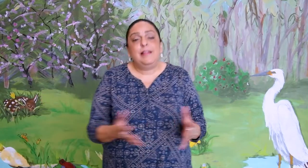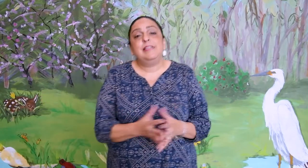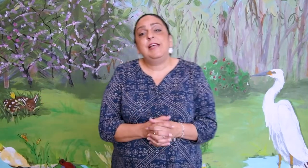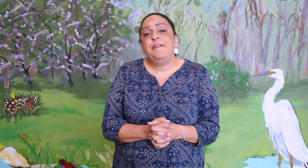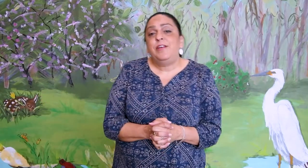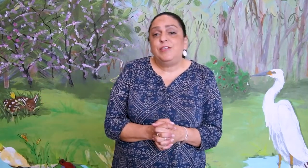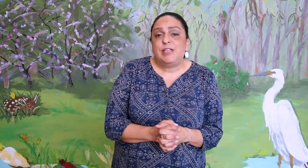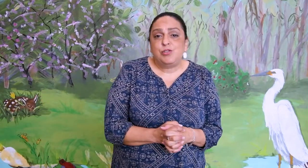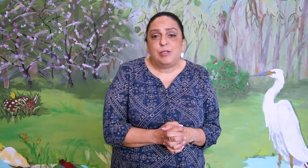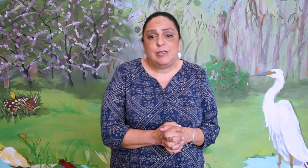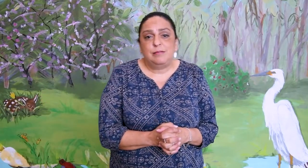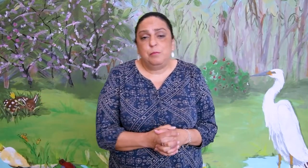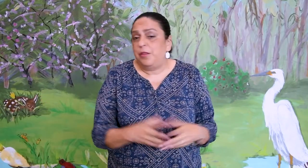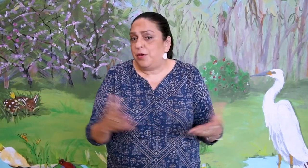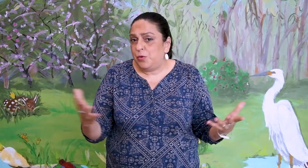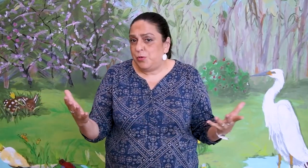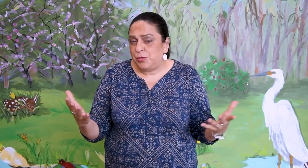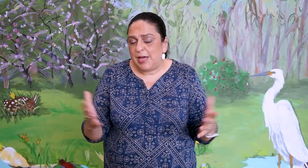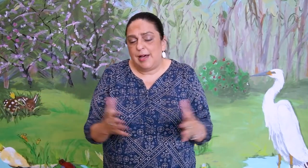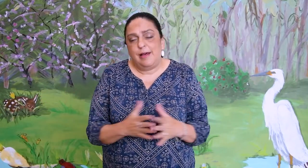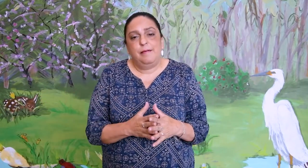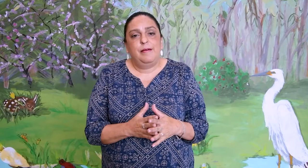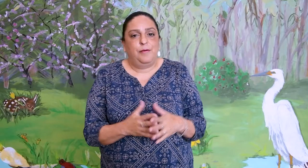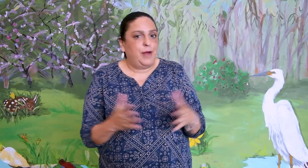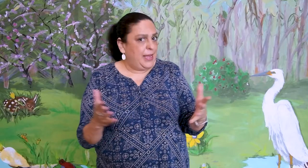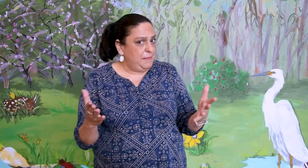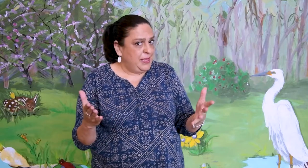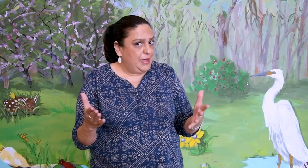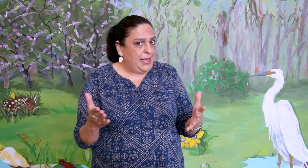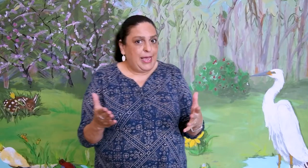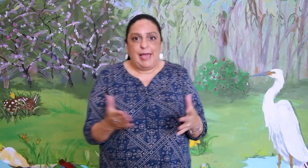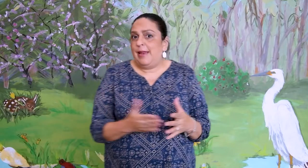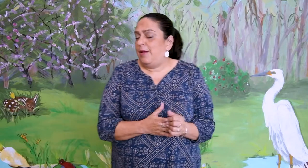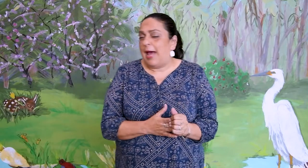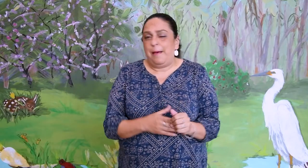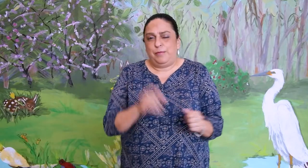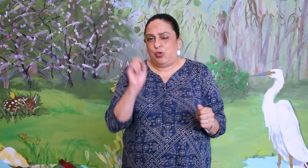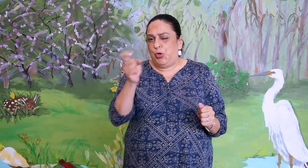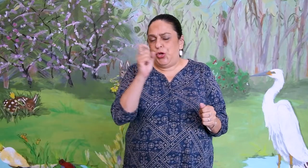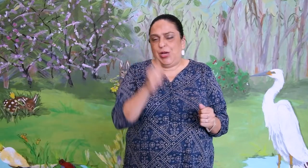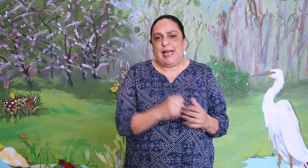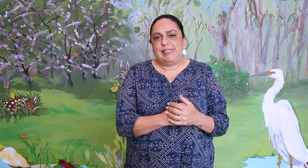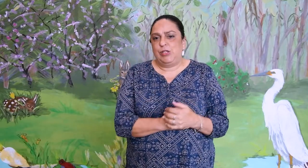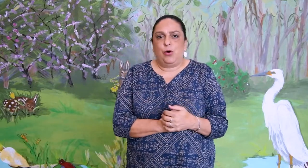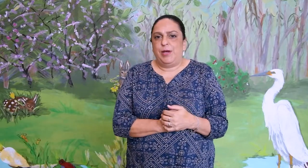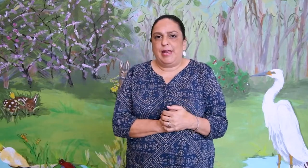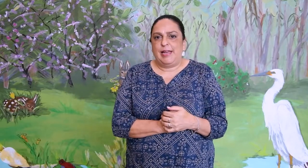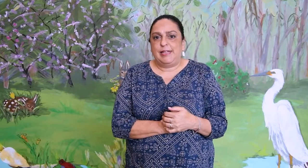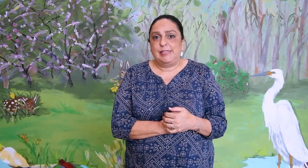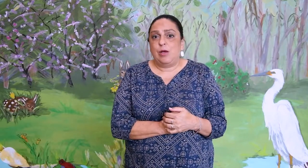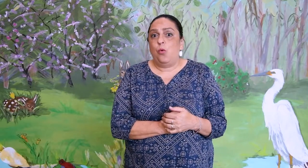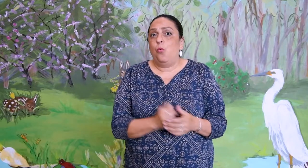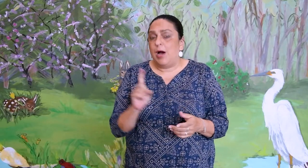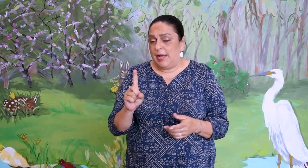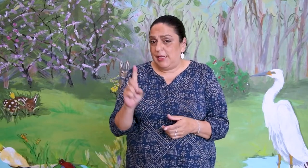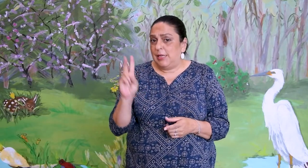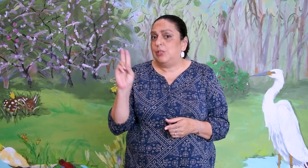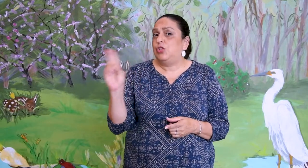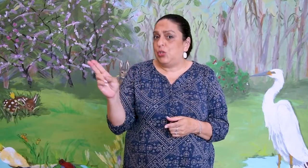this is a very traditional Mother Goose rhyme, and I'm sure you guys know it. And it's one, two,